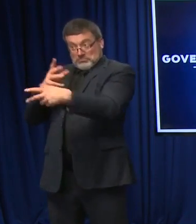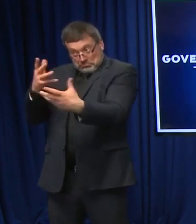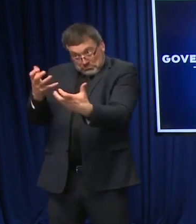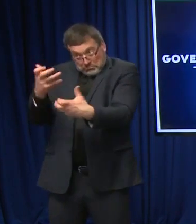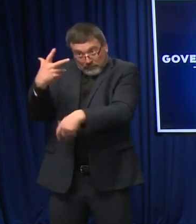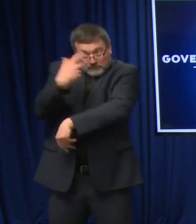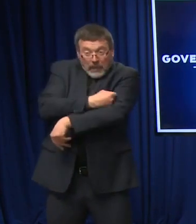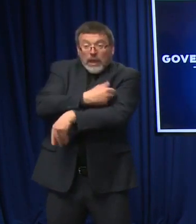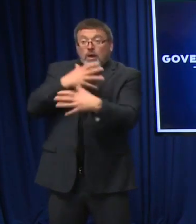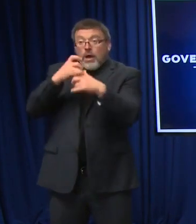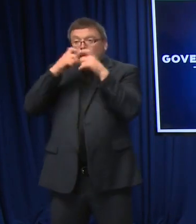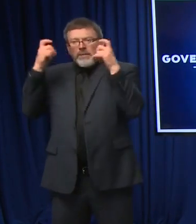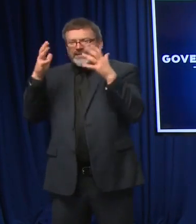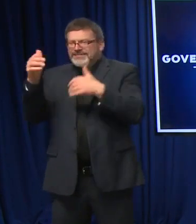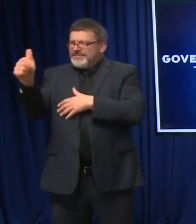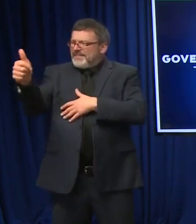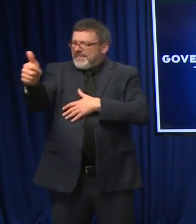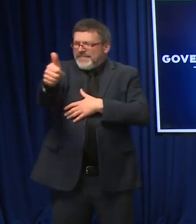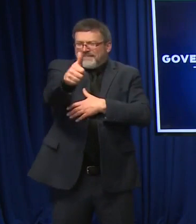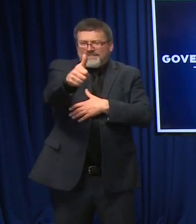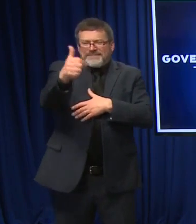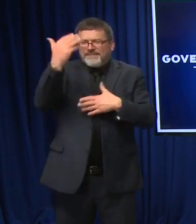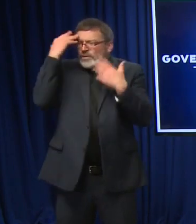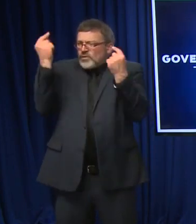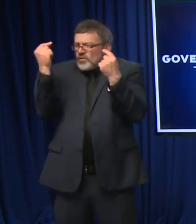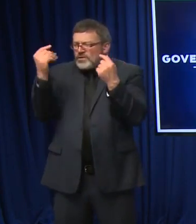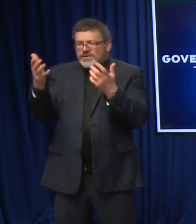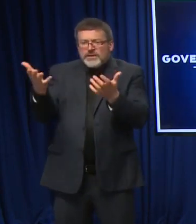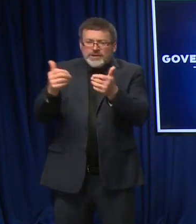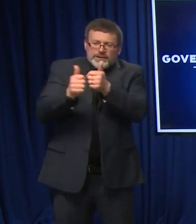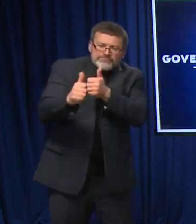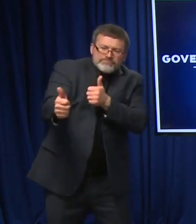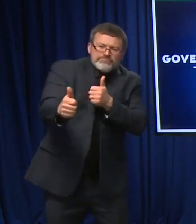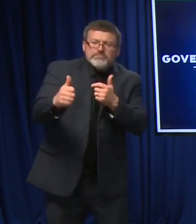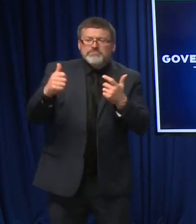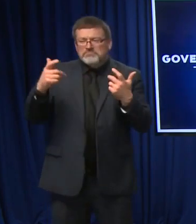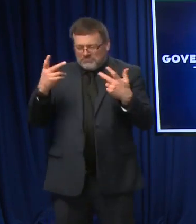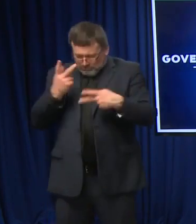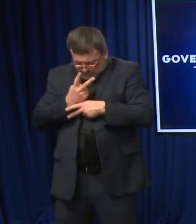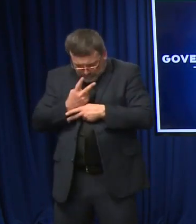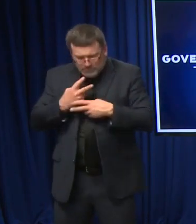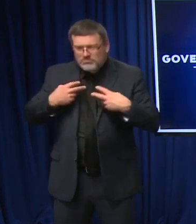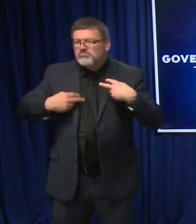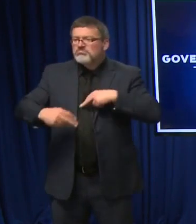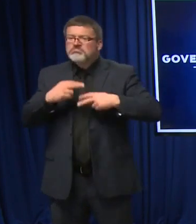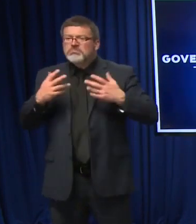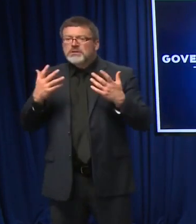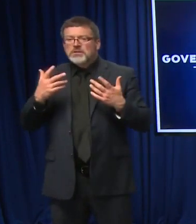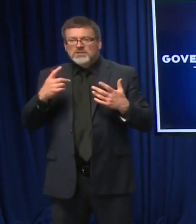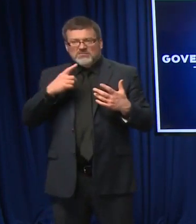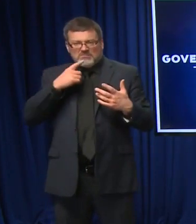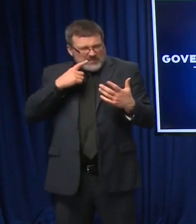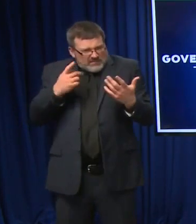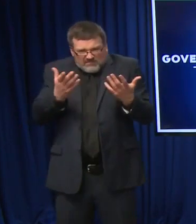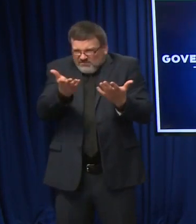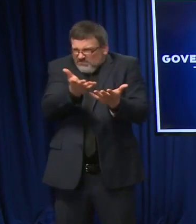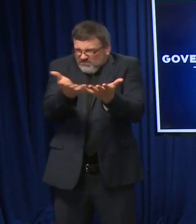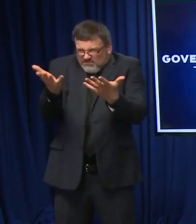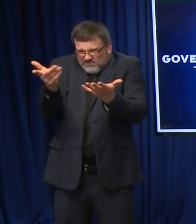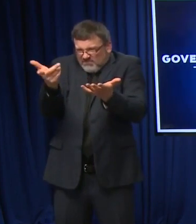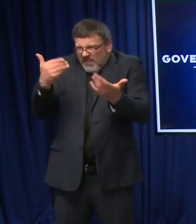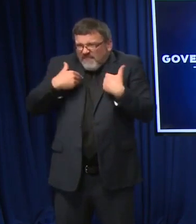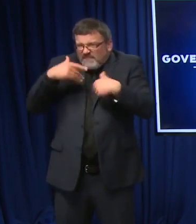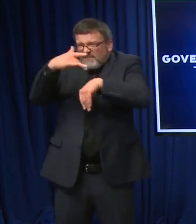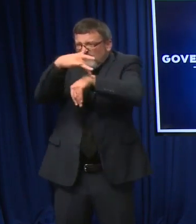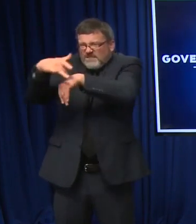maintaining their social distance and their separation. They're watching their symptoms. We know what to do. We've really, I think, pounded this home pretty aggressively